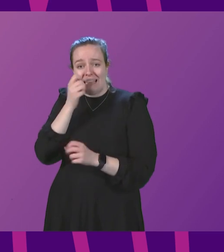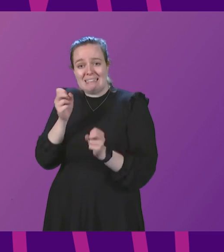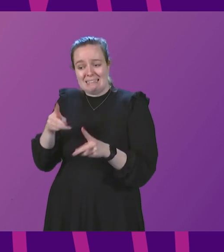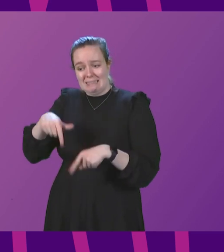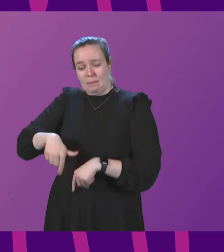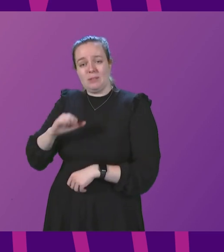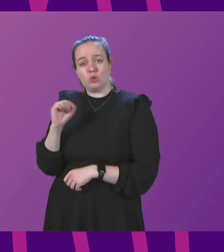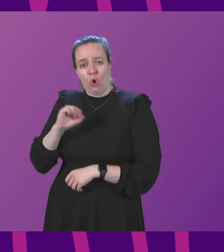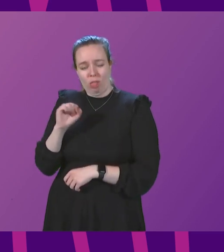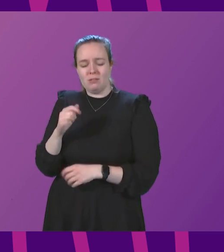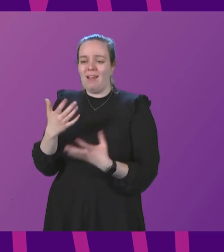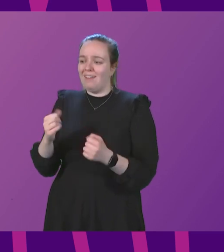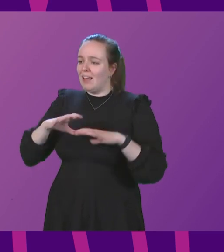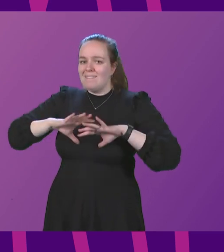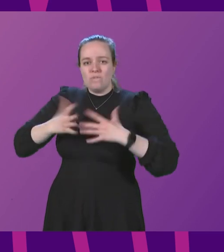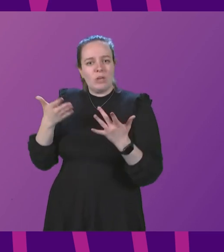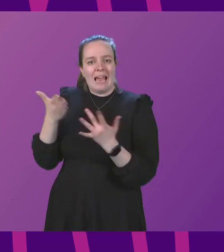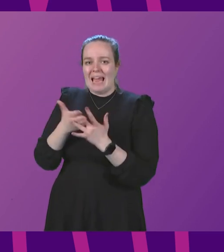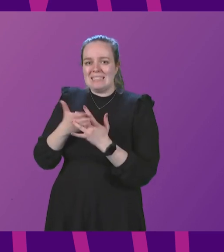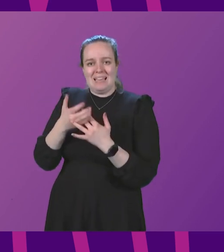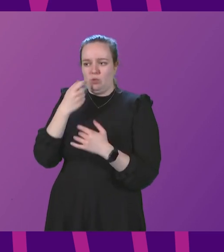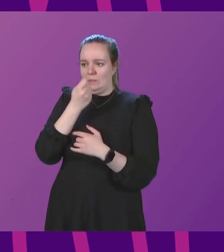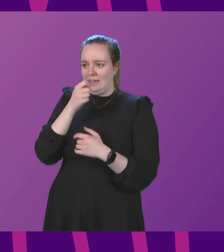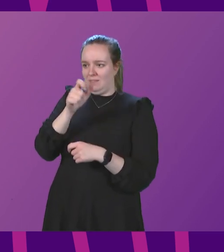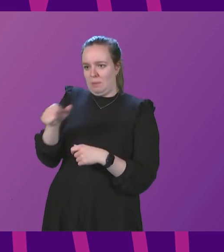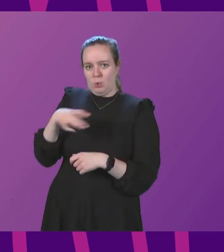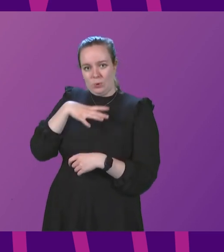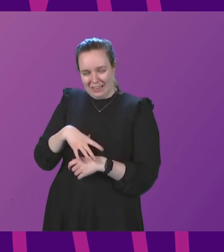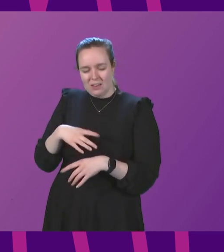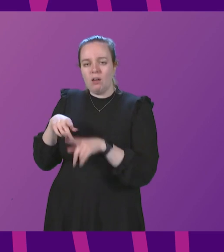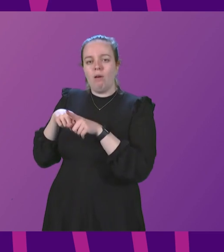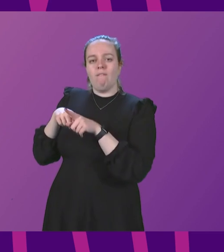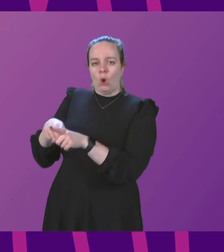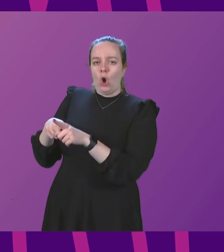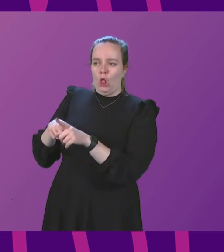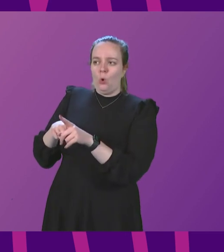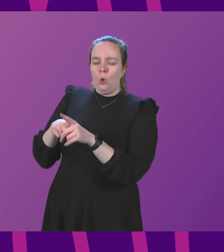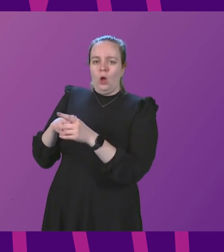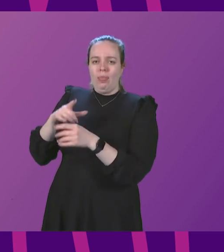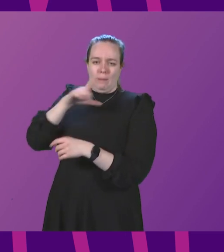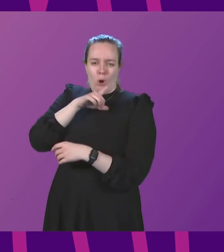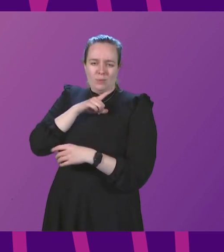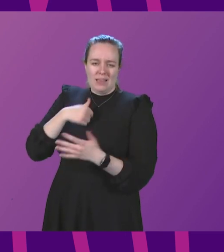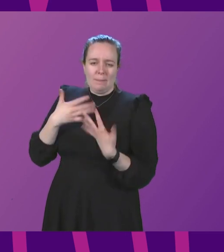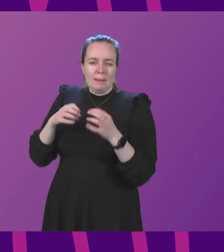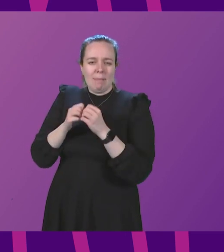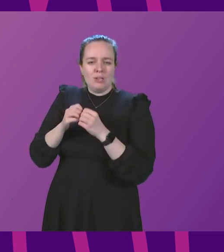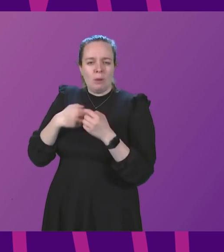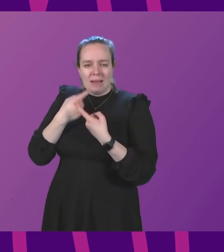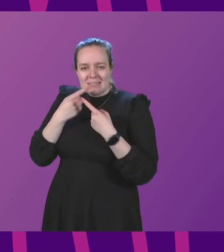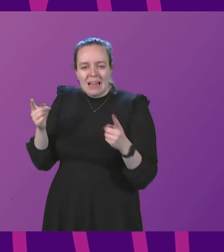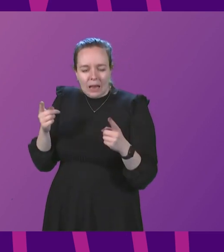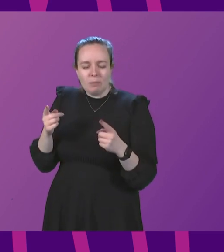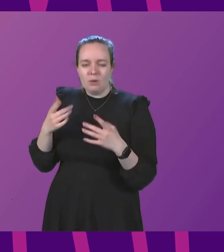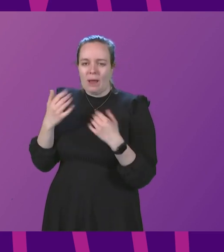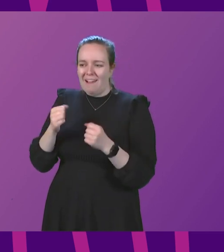one that provides free access to people who need it aligned with the purposes I spoke about in my statement allows us to have